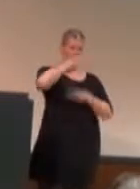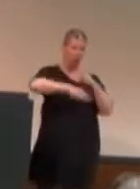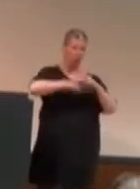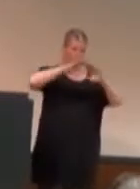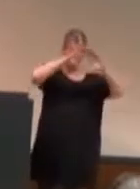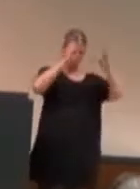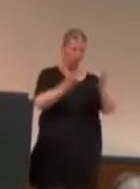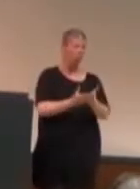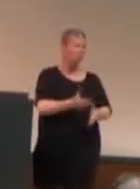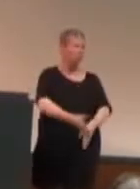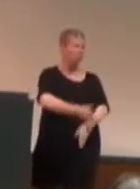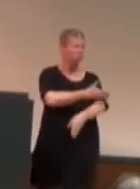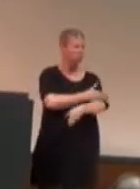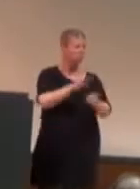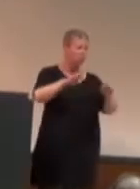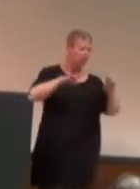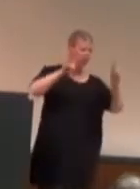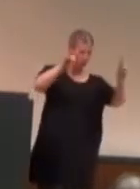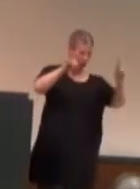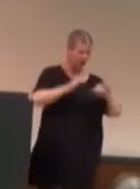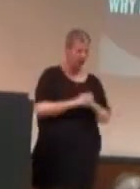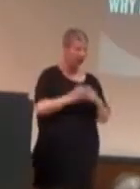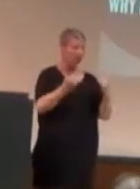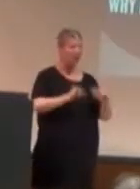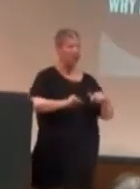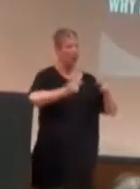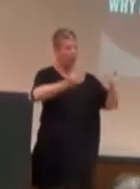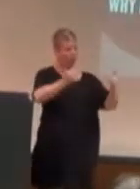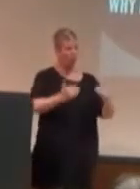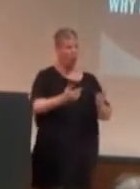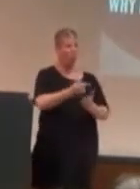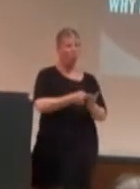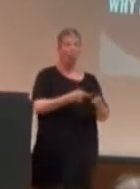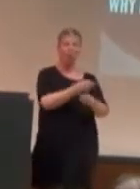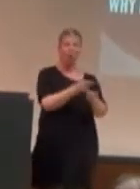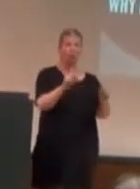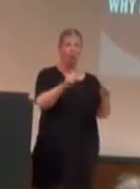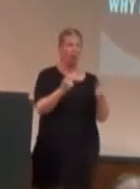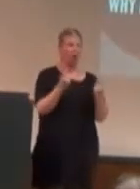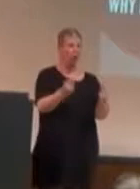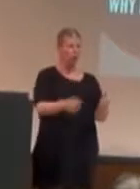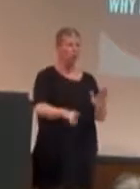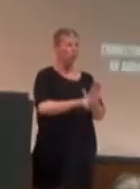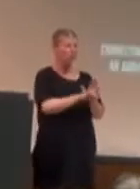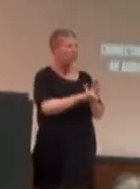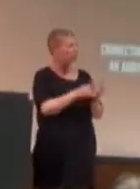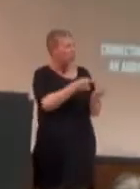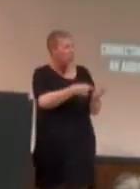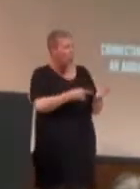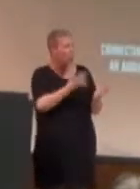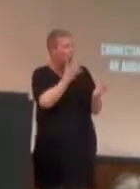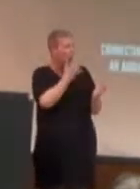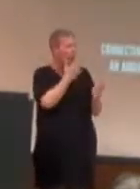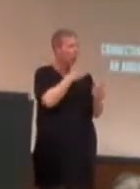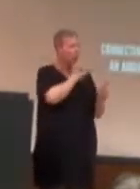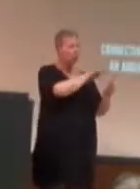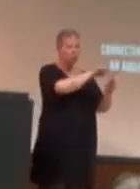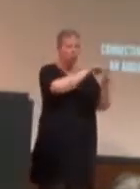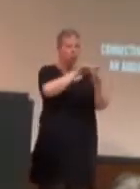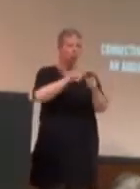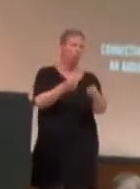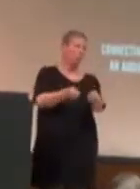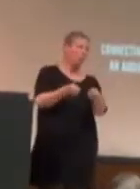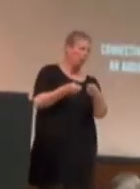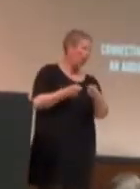And moving on to, what can you do? Selecting a medium. Okay. Um,